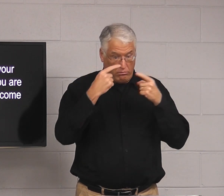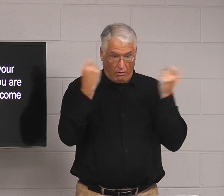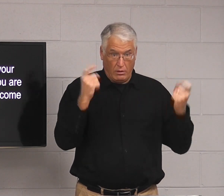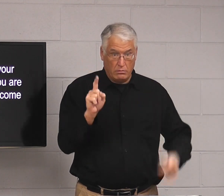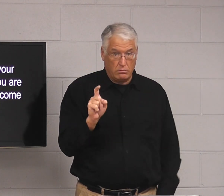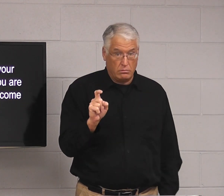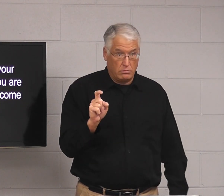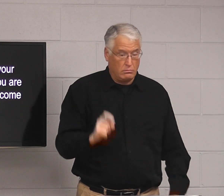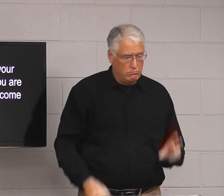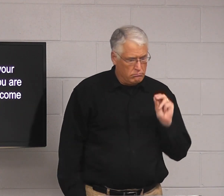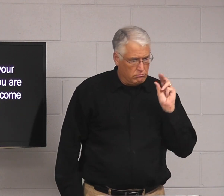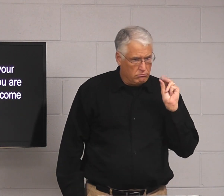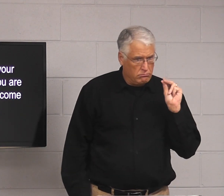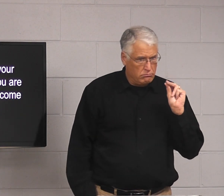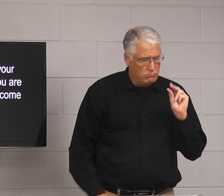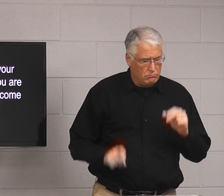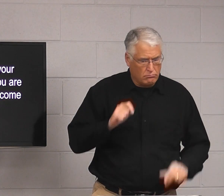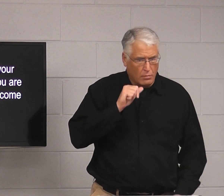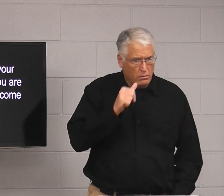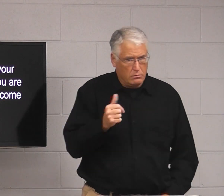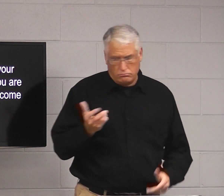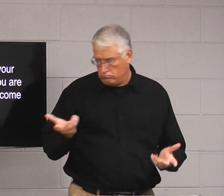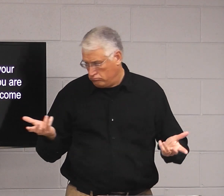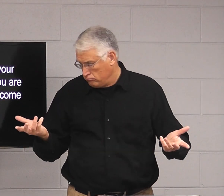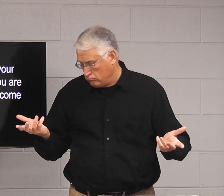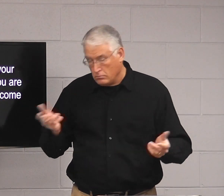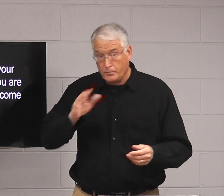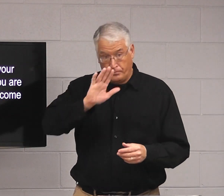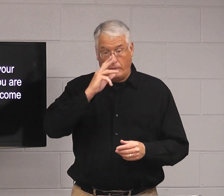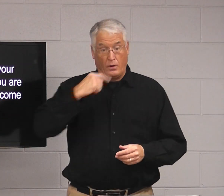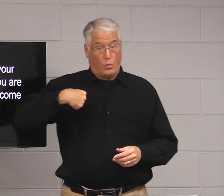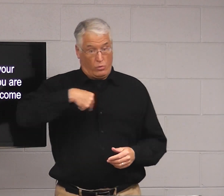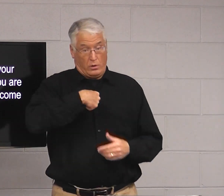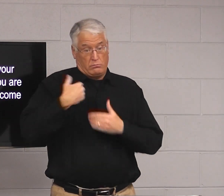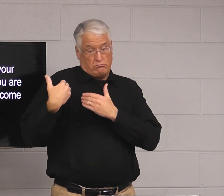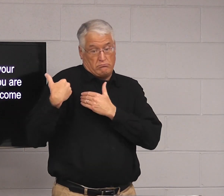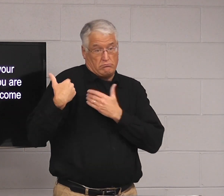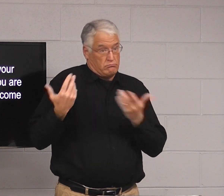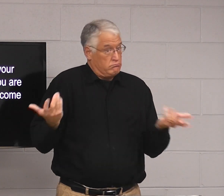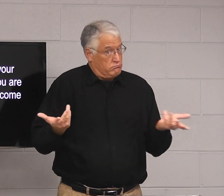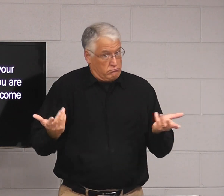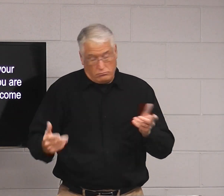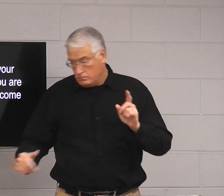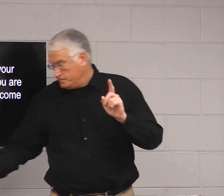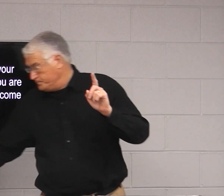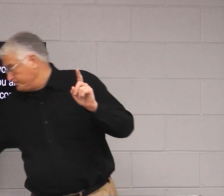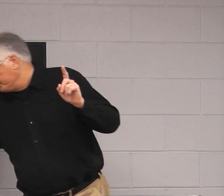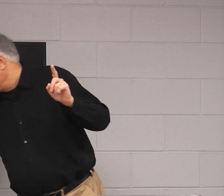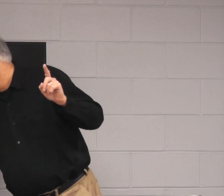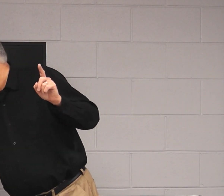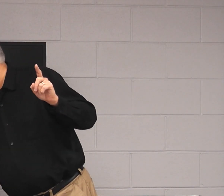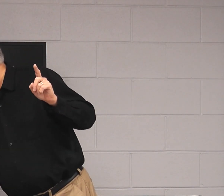Should you look ugly as a Christian? No. You shouldn't. So we are responsible for what?